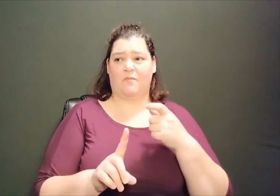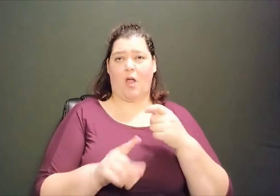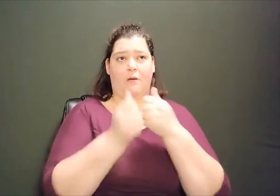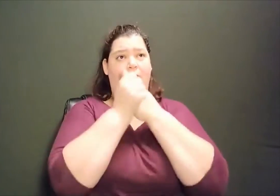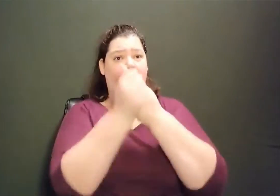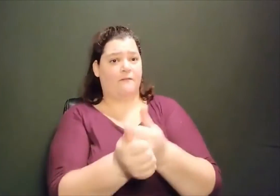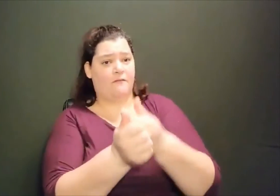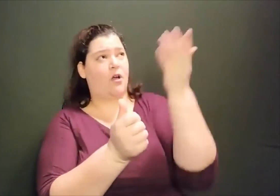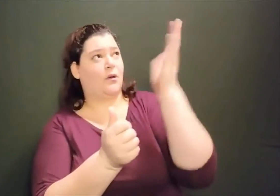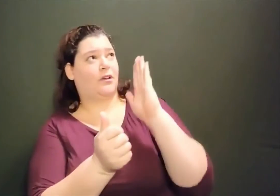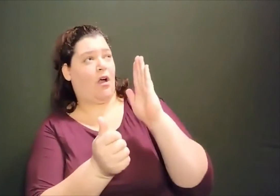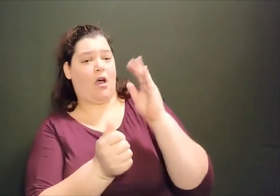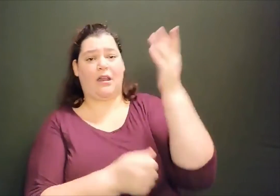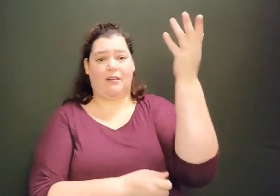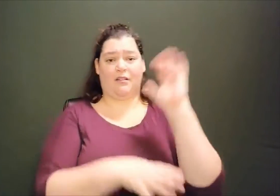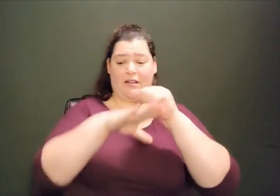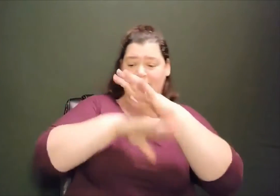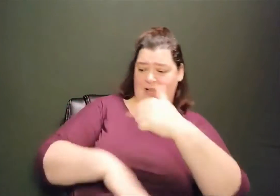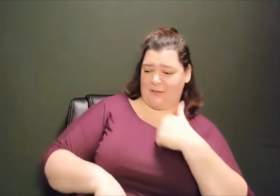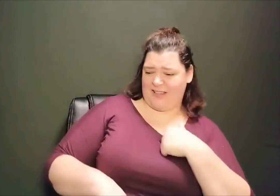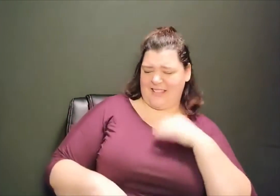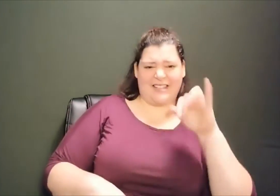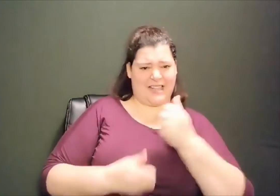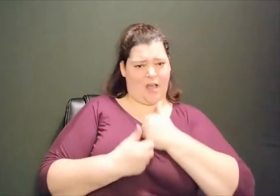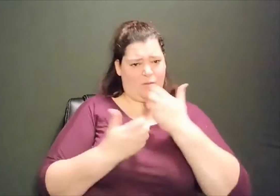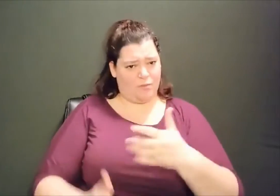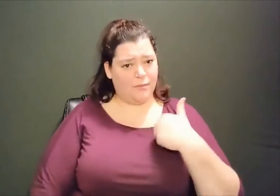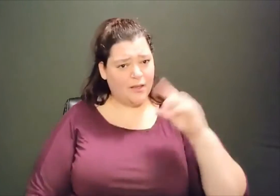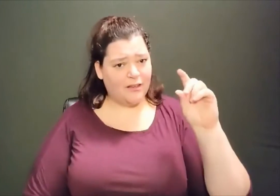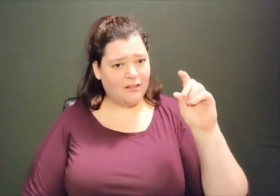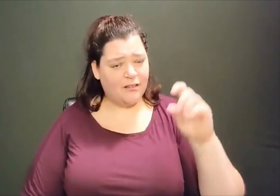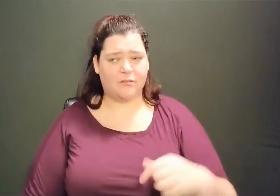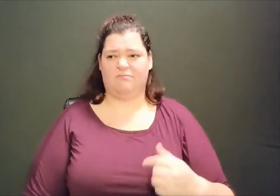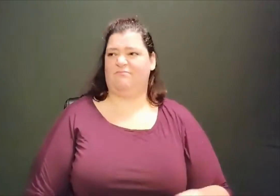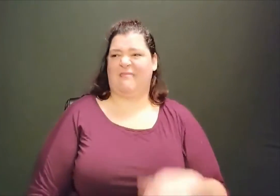being on me? From following and from being sent?